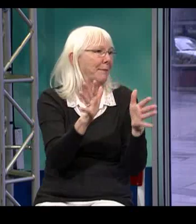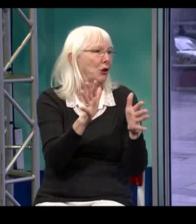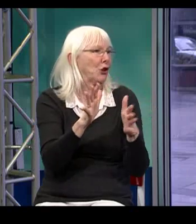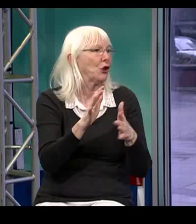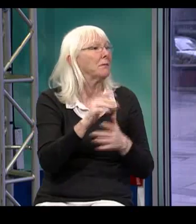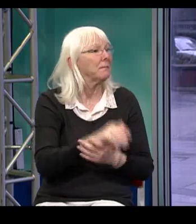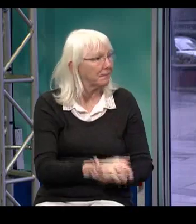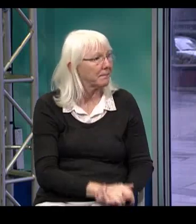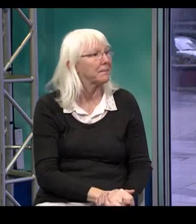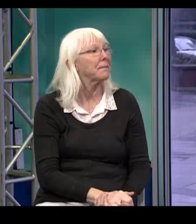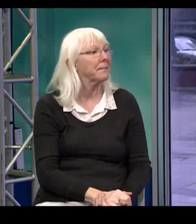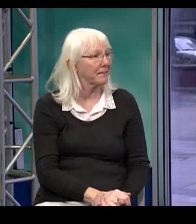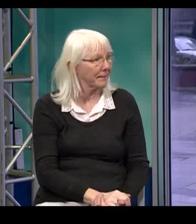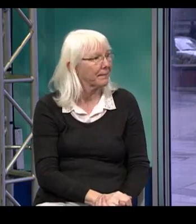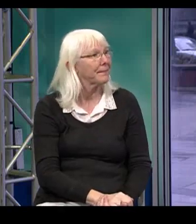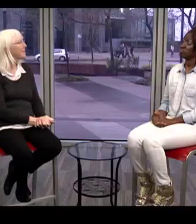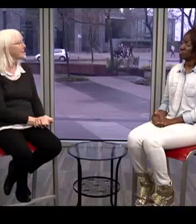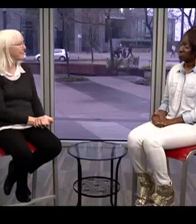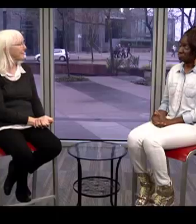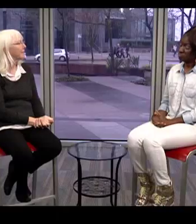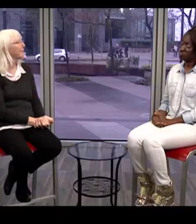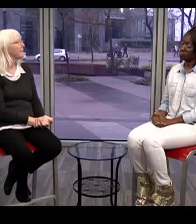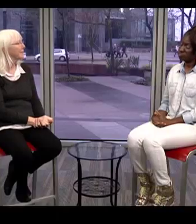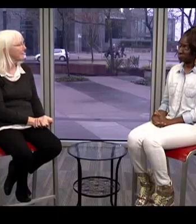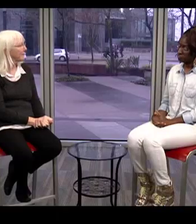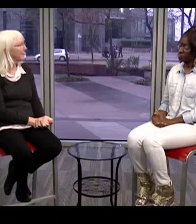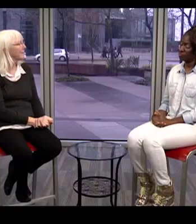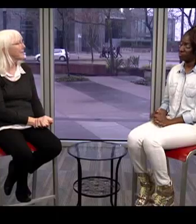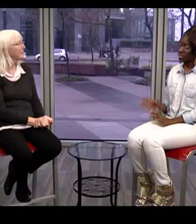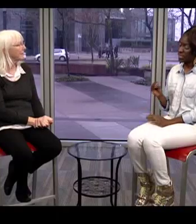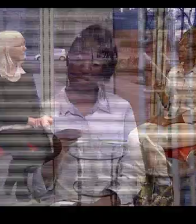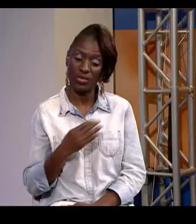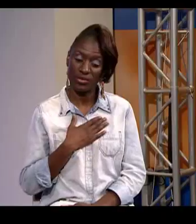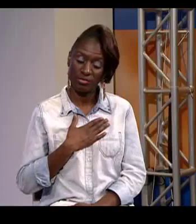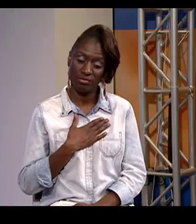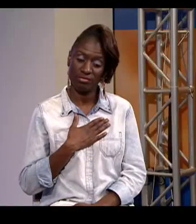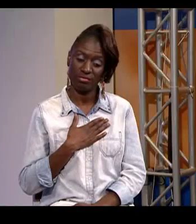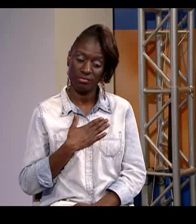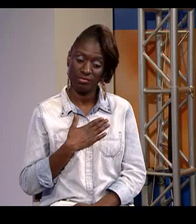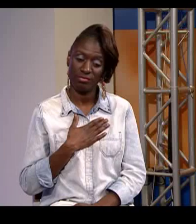And we do have interpreters on call for after hours so that it's dispatched immediately.